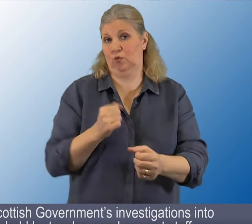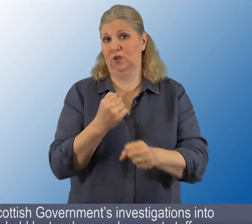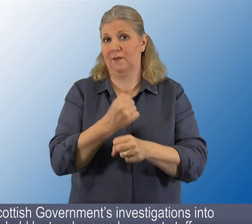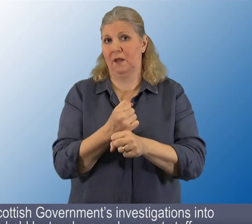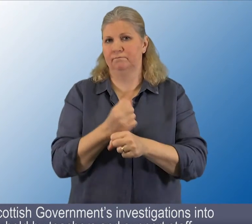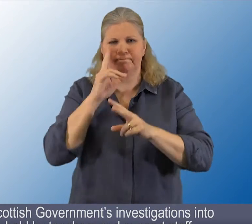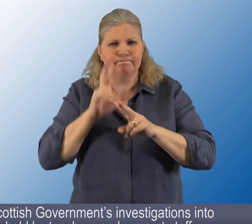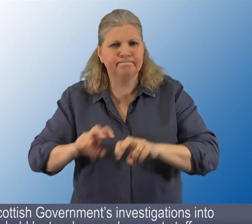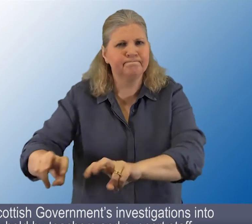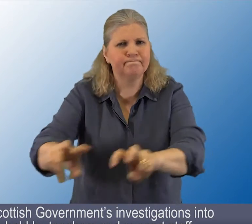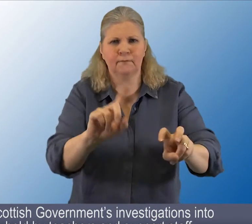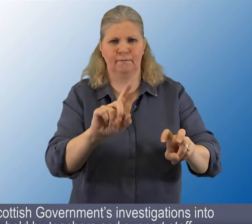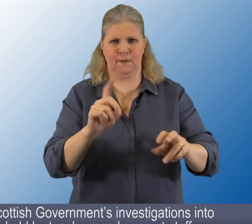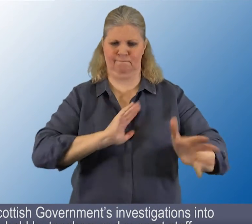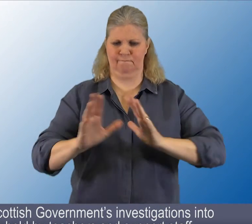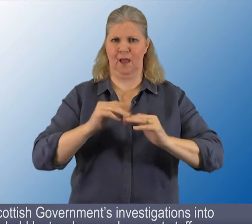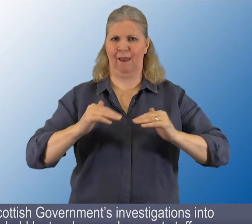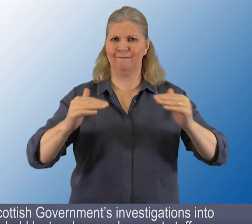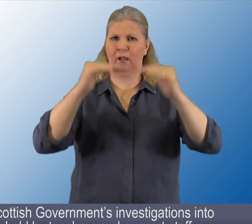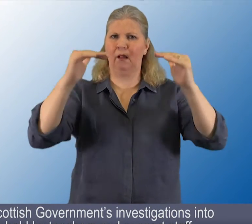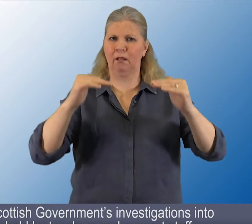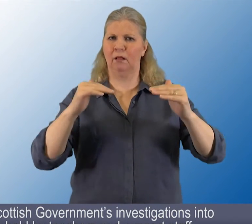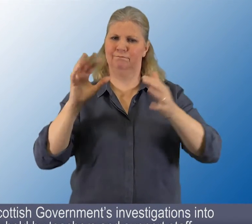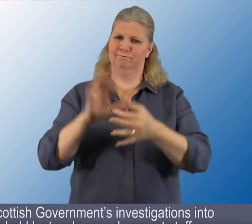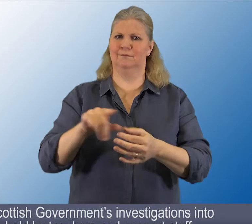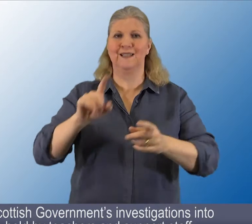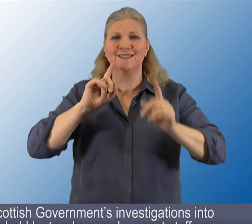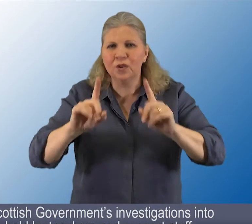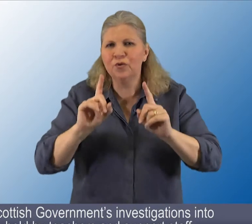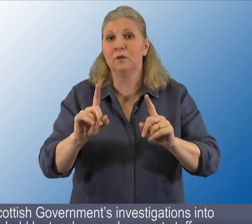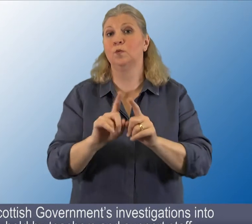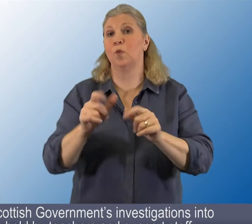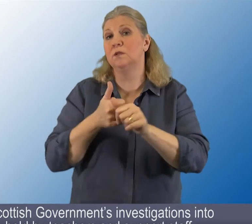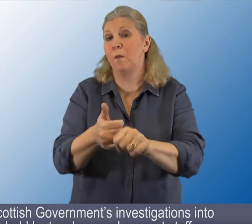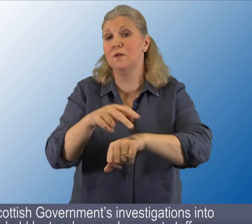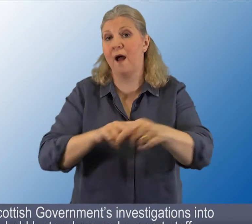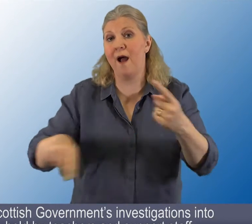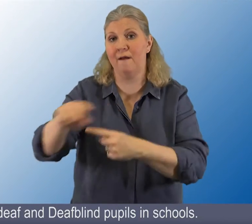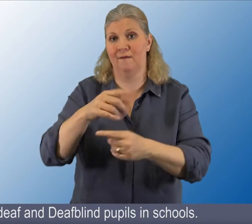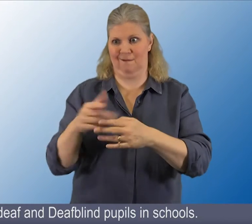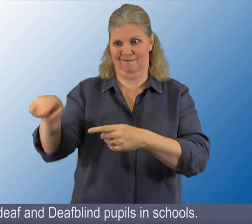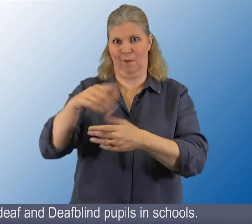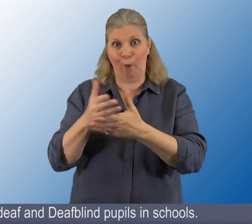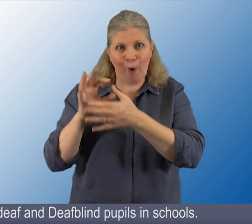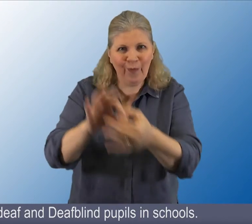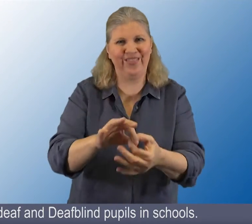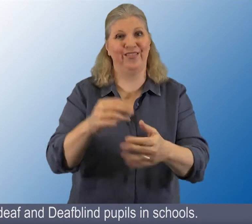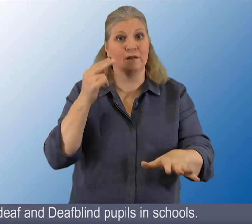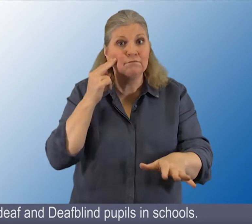10. Contribute to Scottish Government's investigations into the level of BSL held by teachers and support staff working